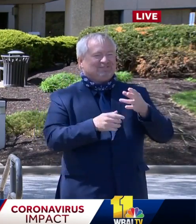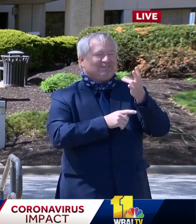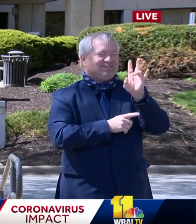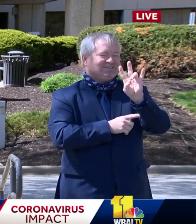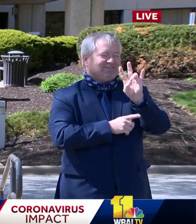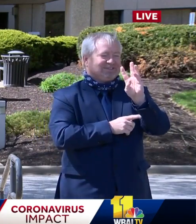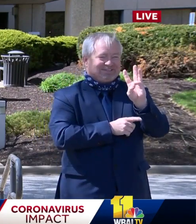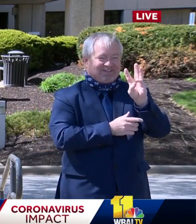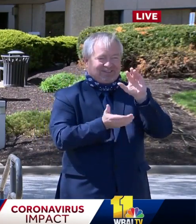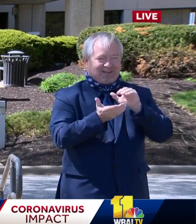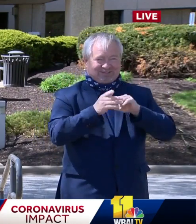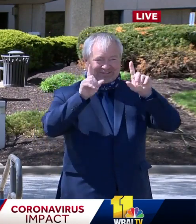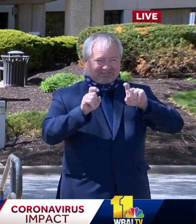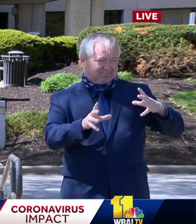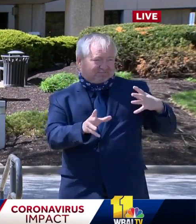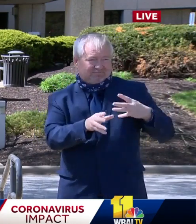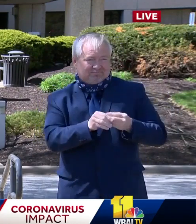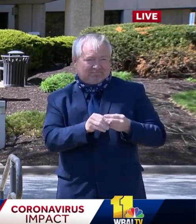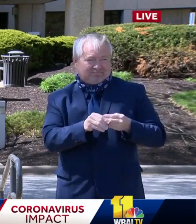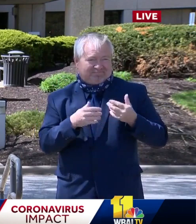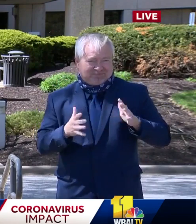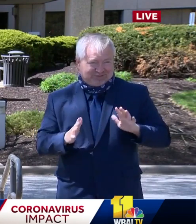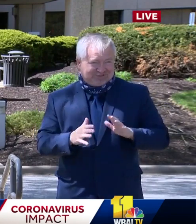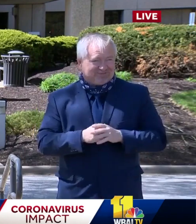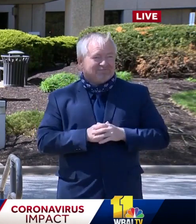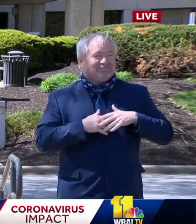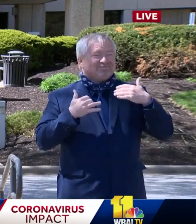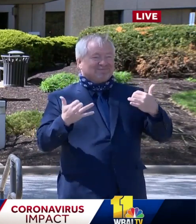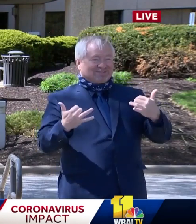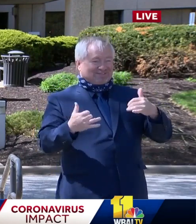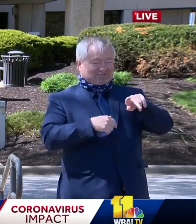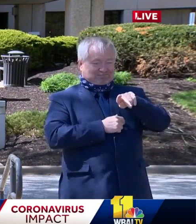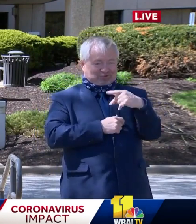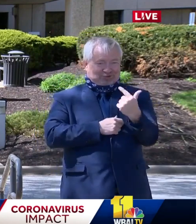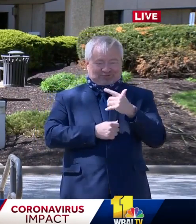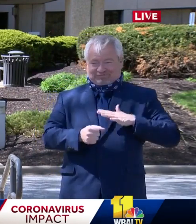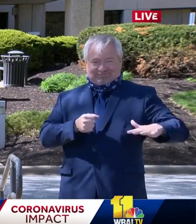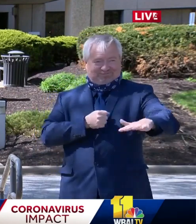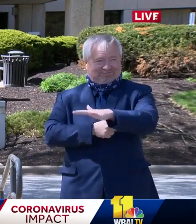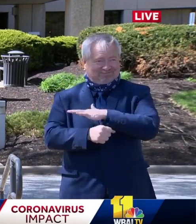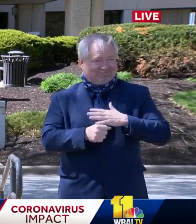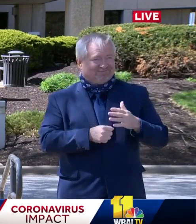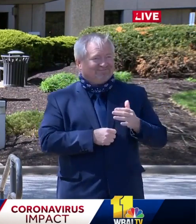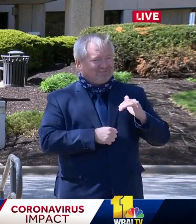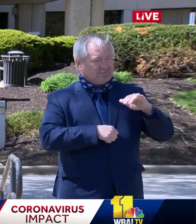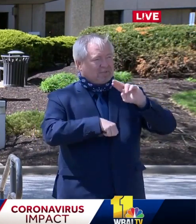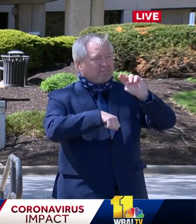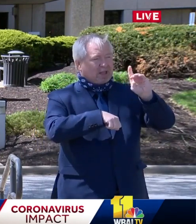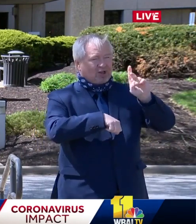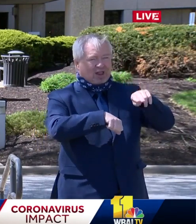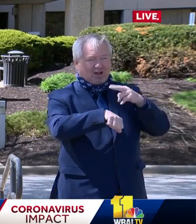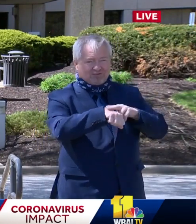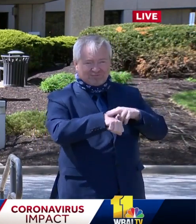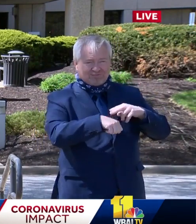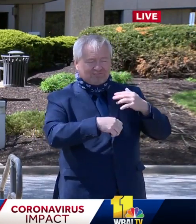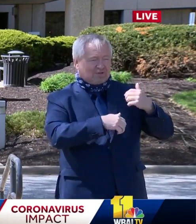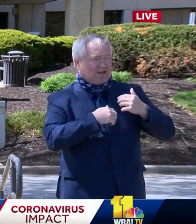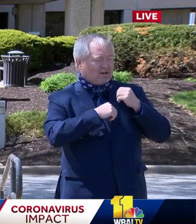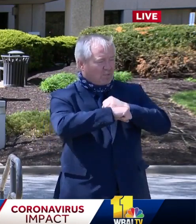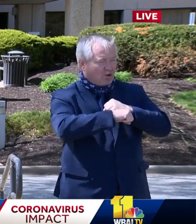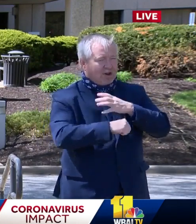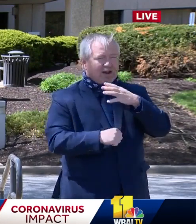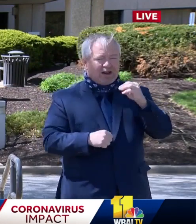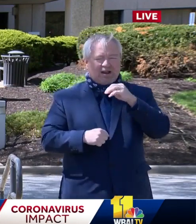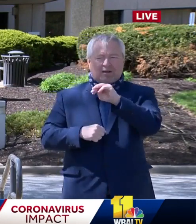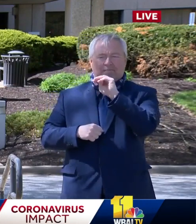Here in Prince George's County, the Maryland National Guard, in partnership with the Maryland Department of Health, County Executive, also